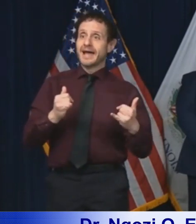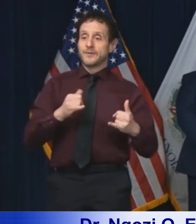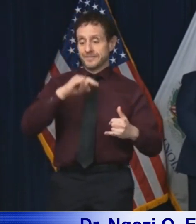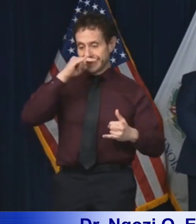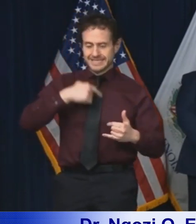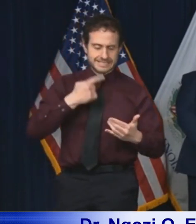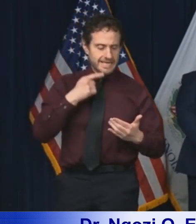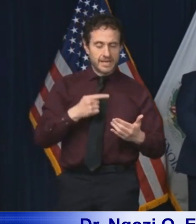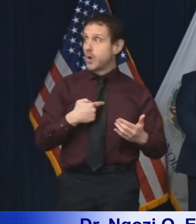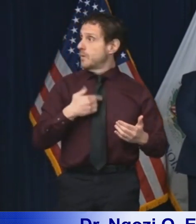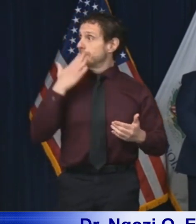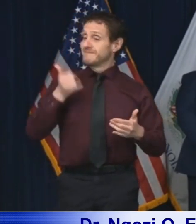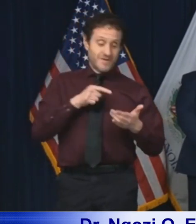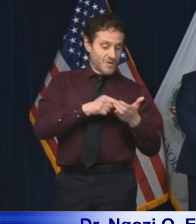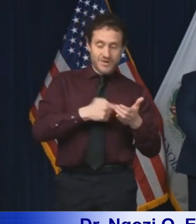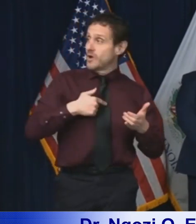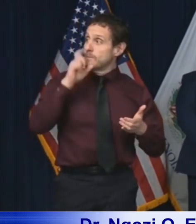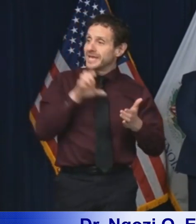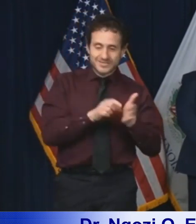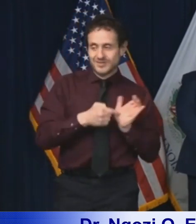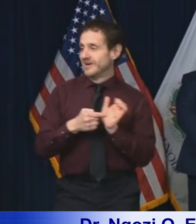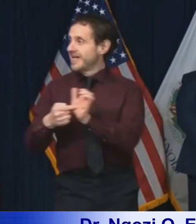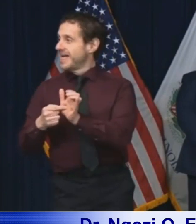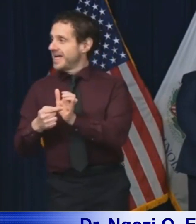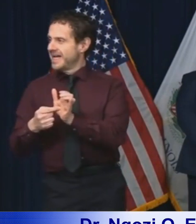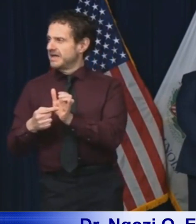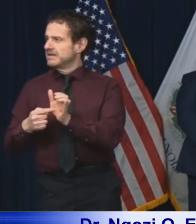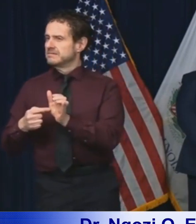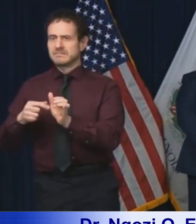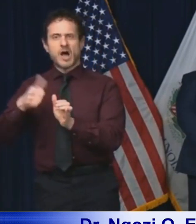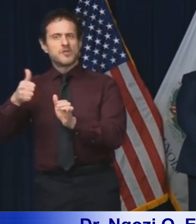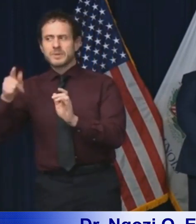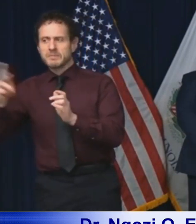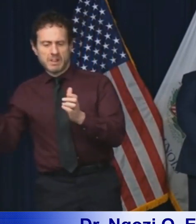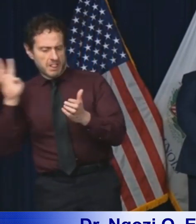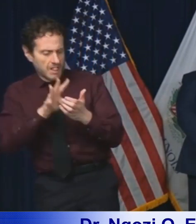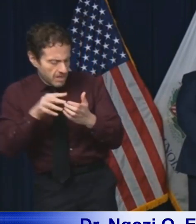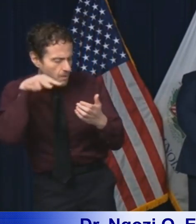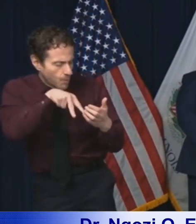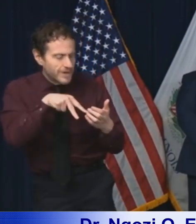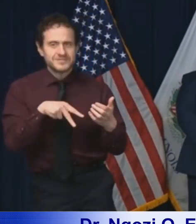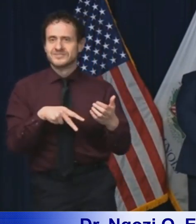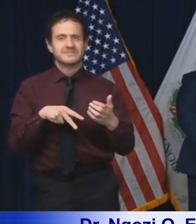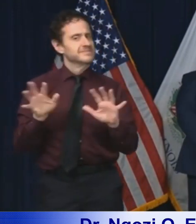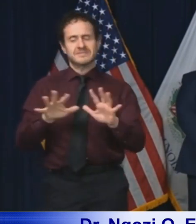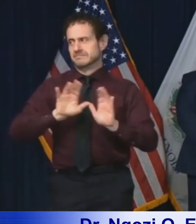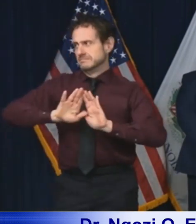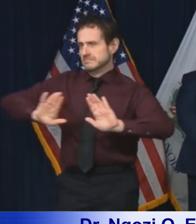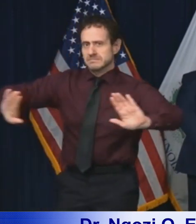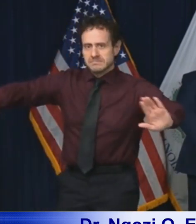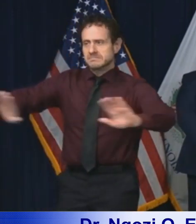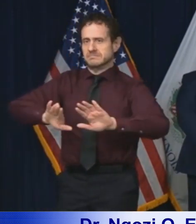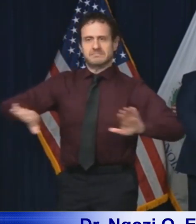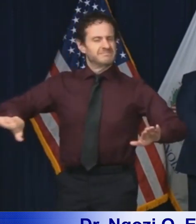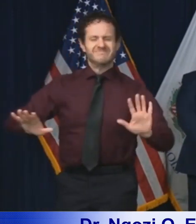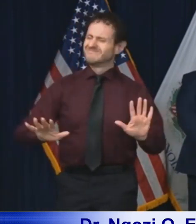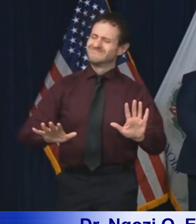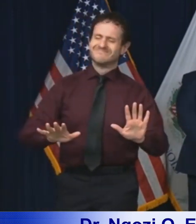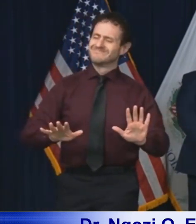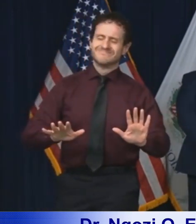you'll have four or five people encircling around a small phone. We all have to do what's necessary.